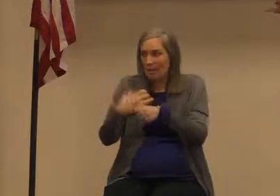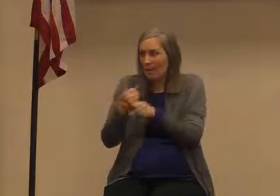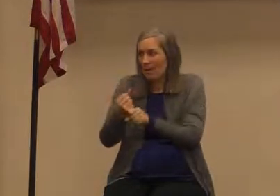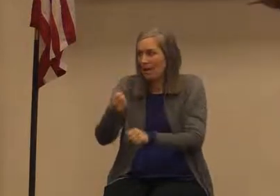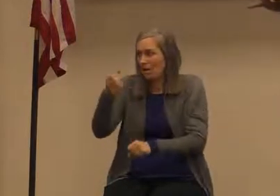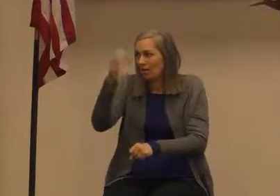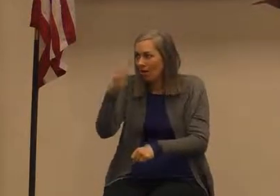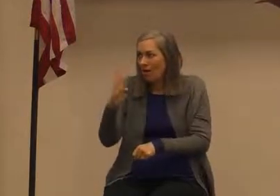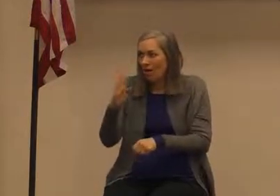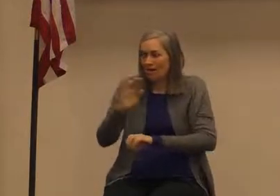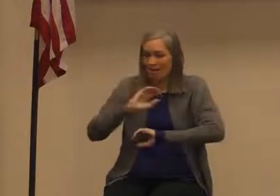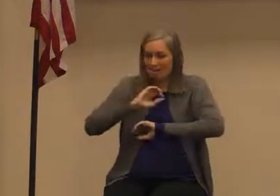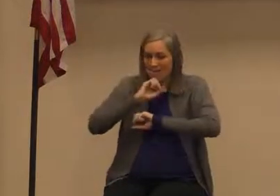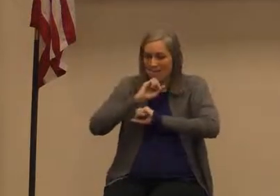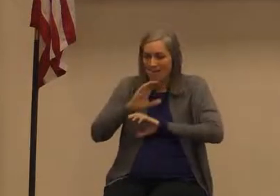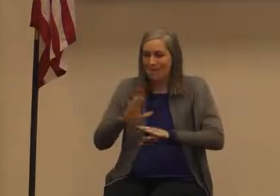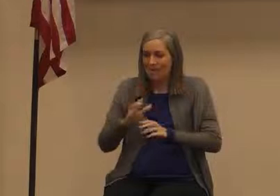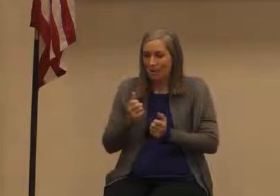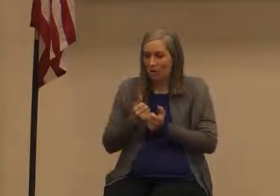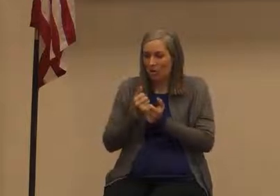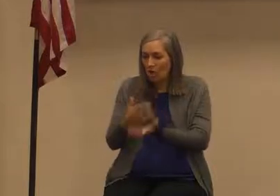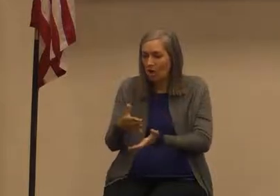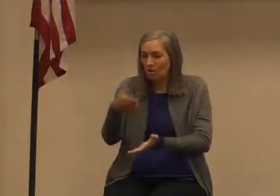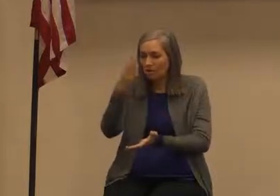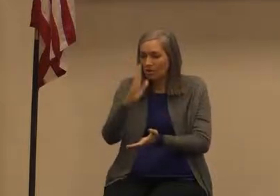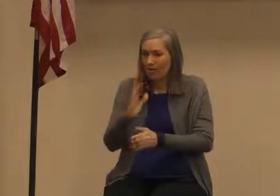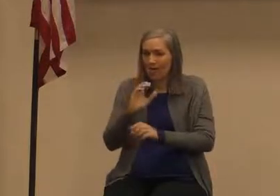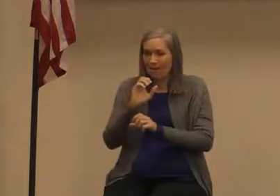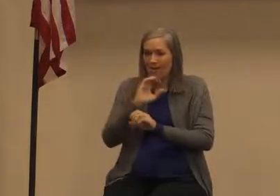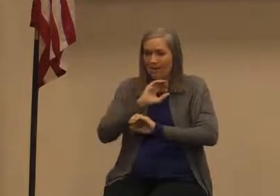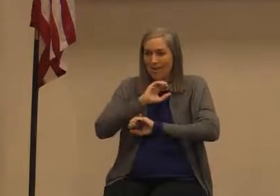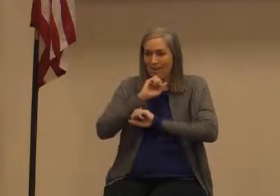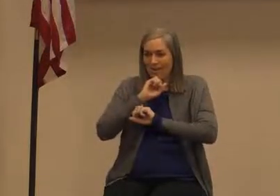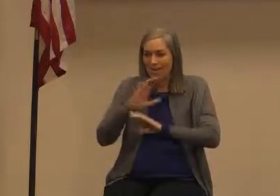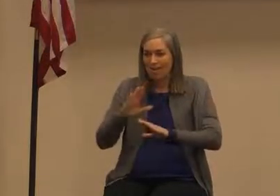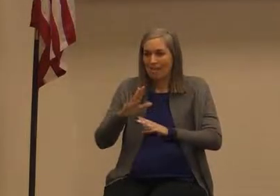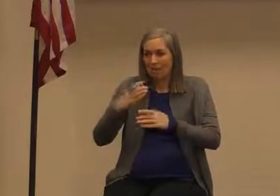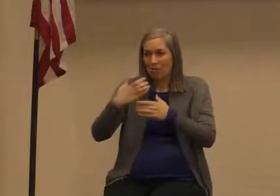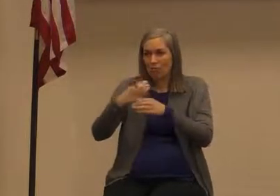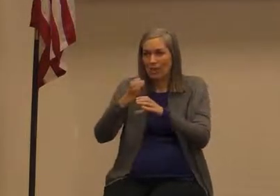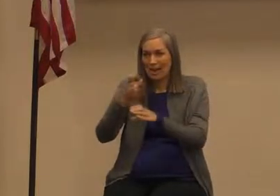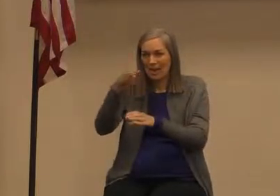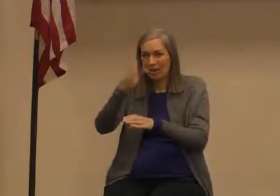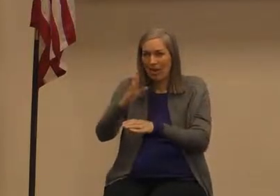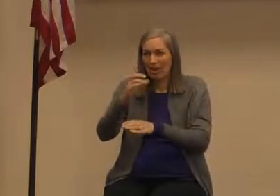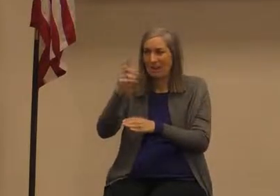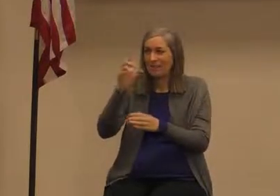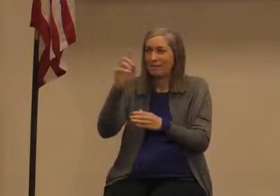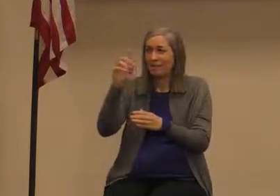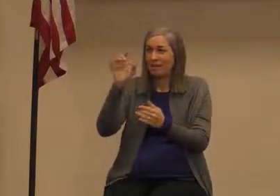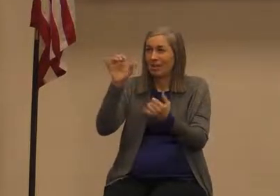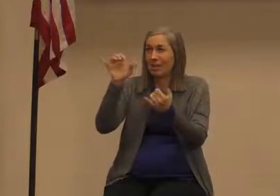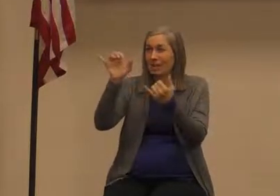caused God there was nothing that created God he has just always existed he is eternal he is a